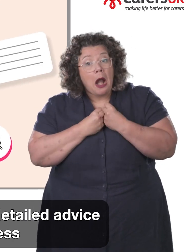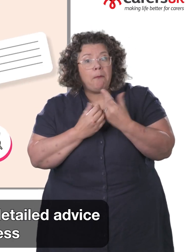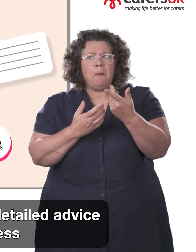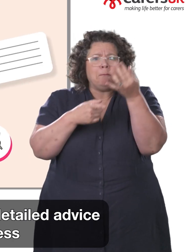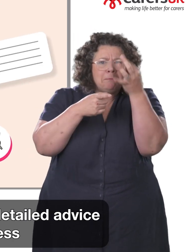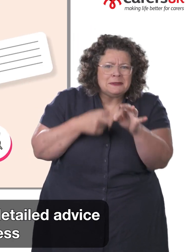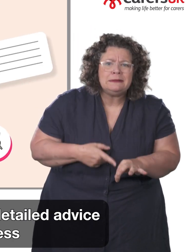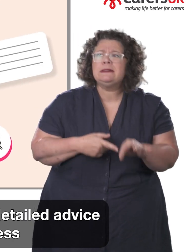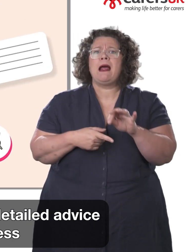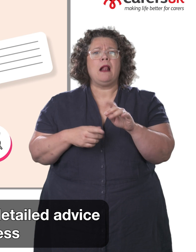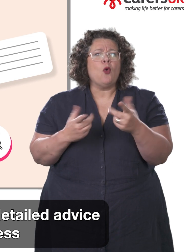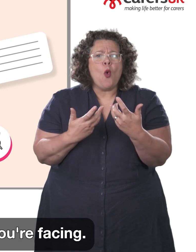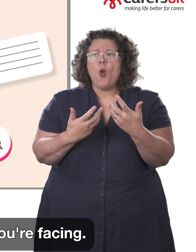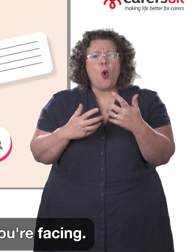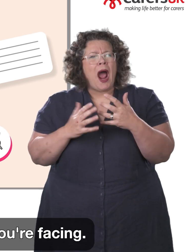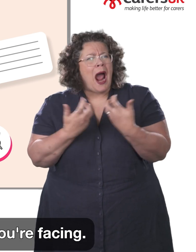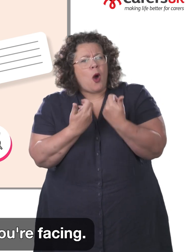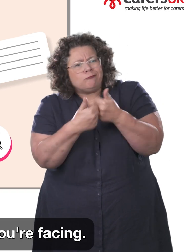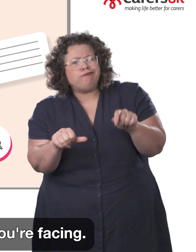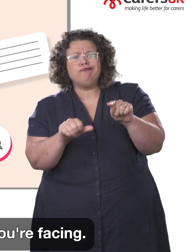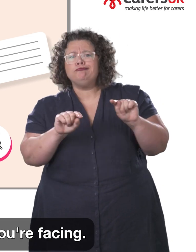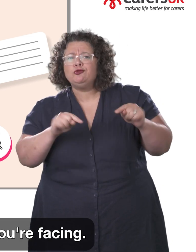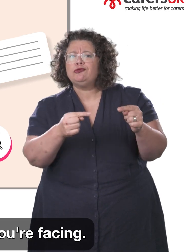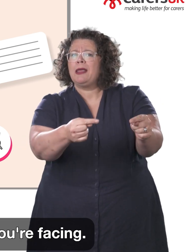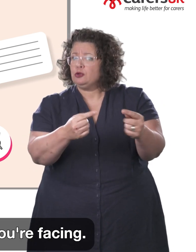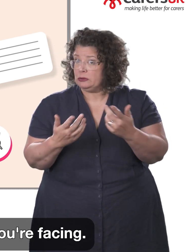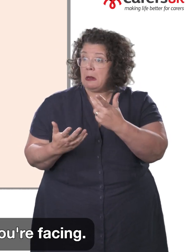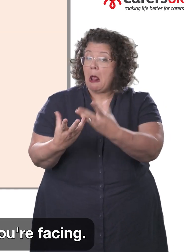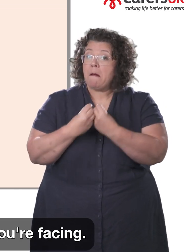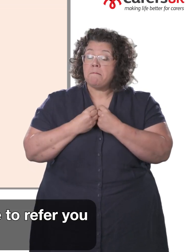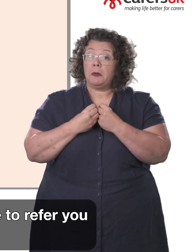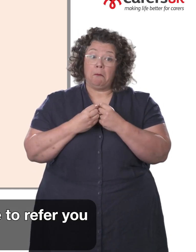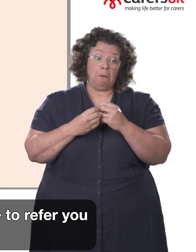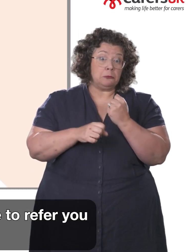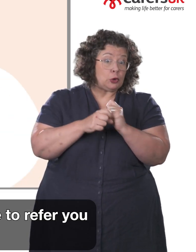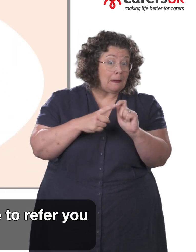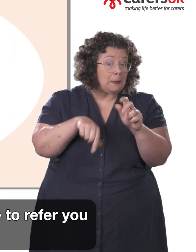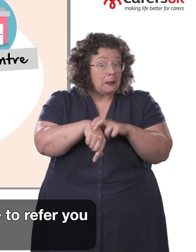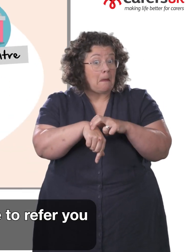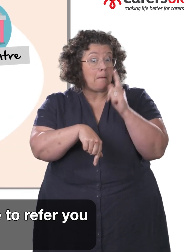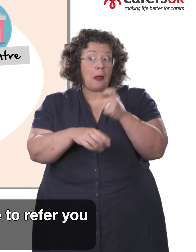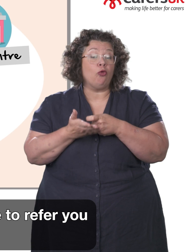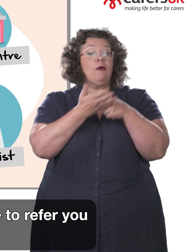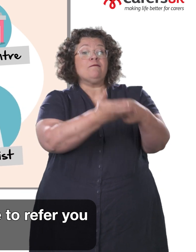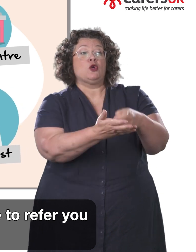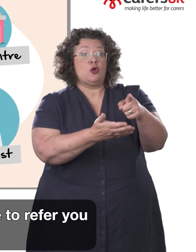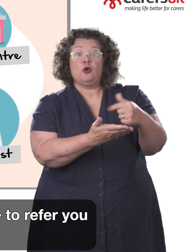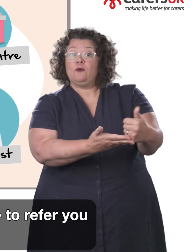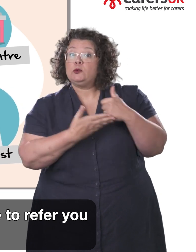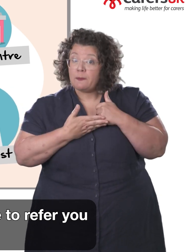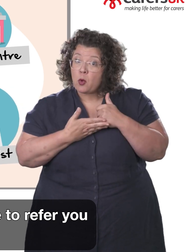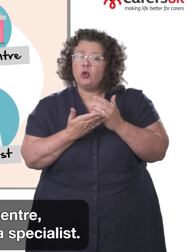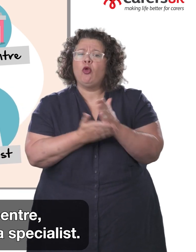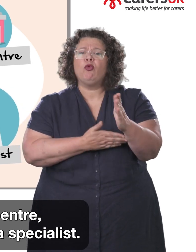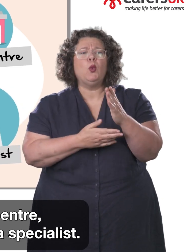detailed advice on how to address the specific challenges you're facing. Your GP may also be able to refer you for